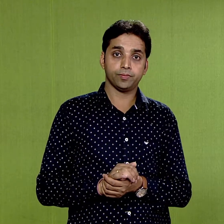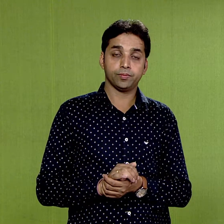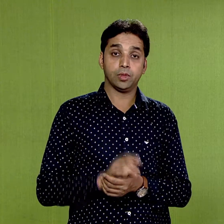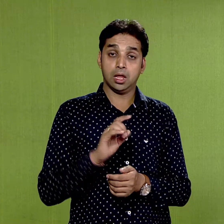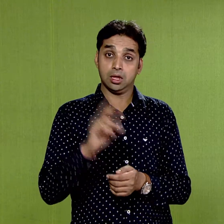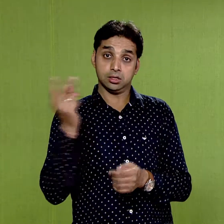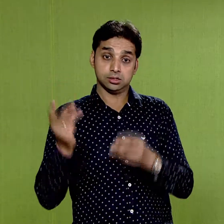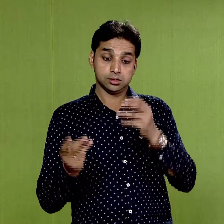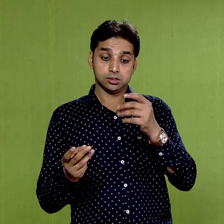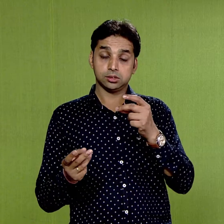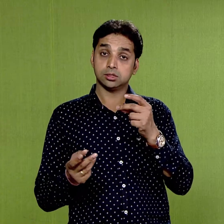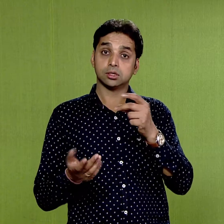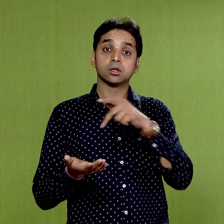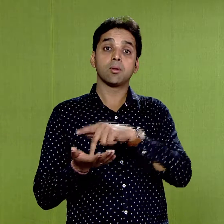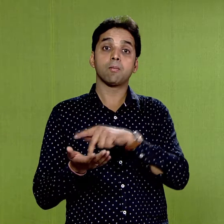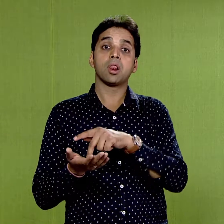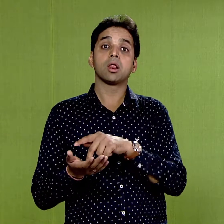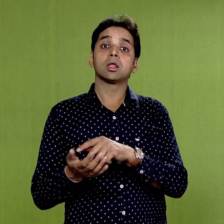second place is Kanchipuram,